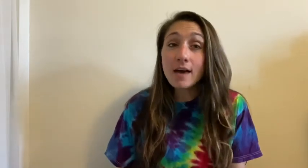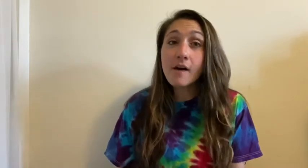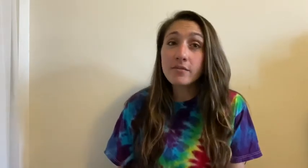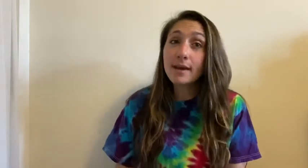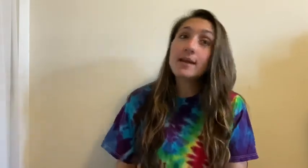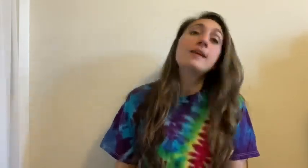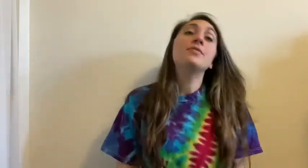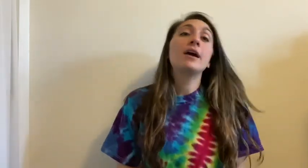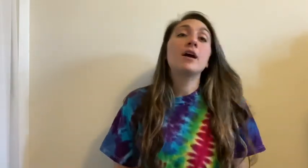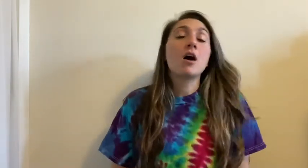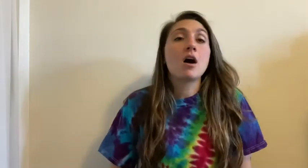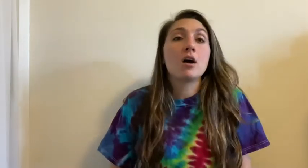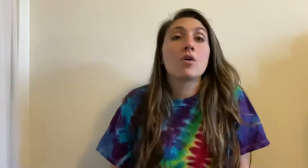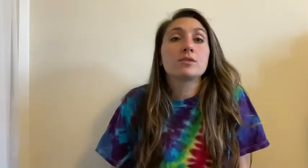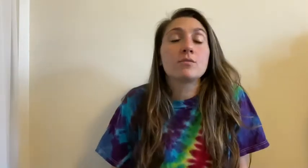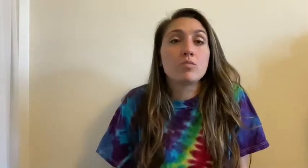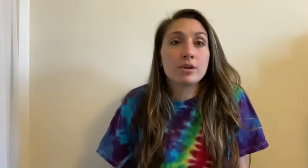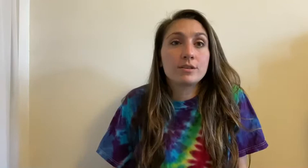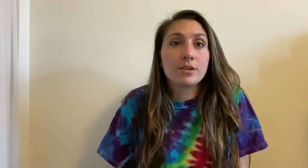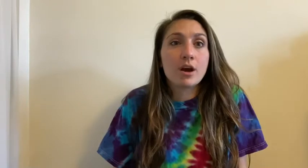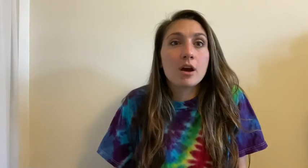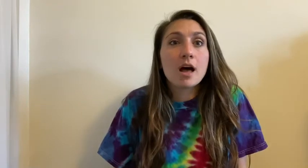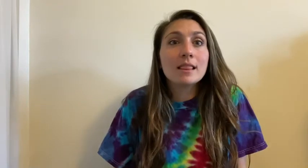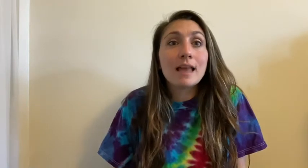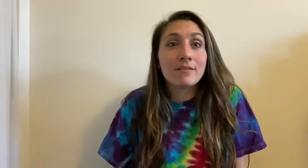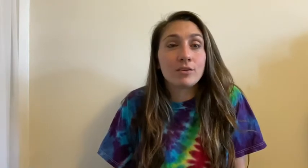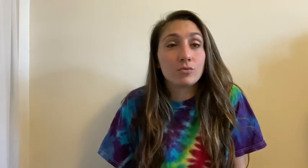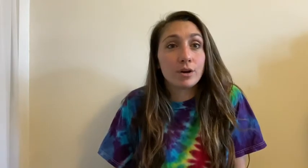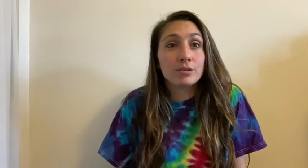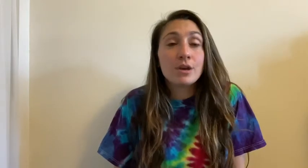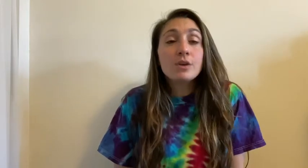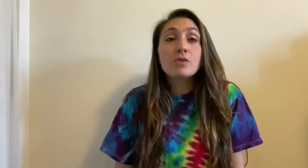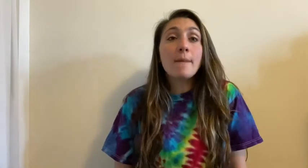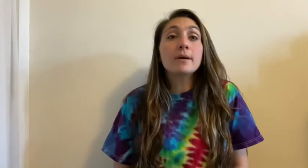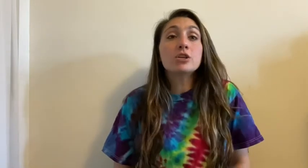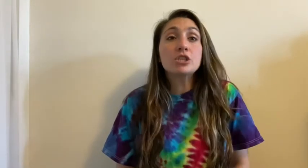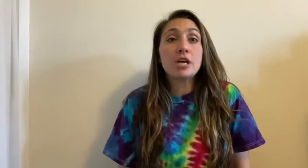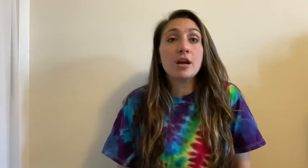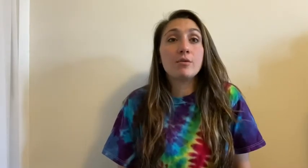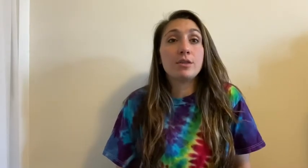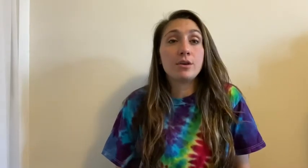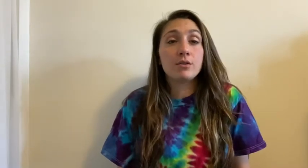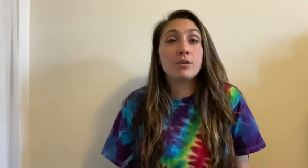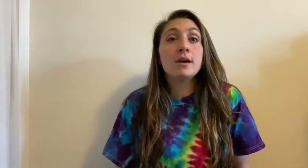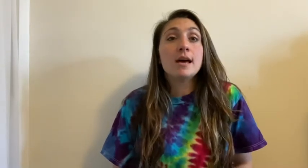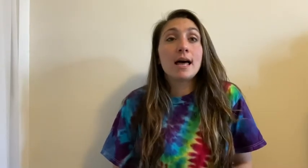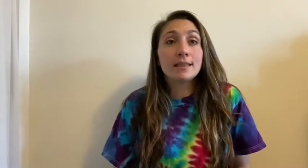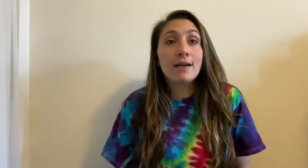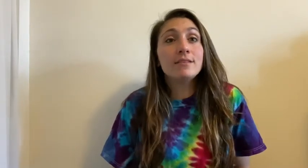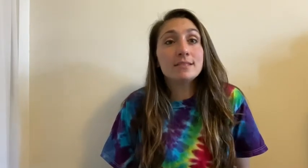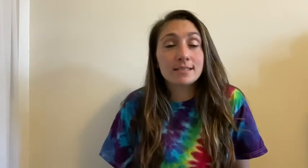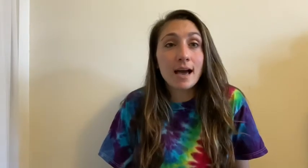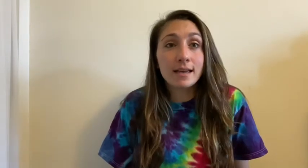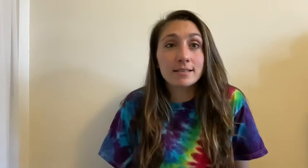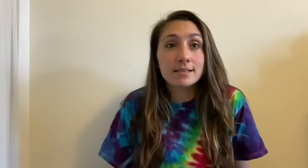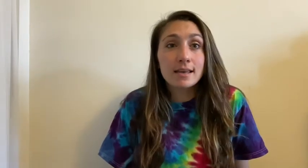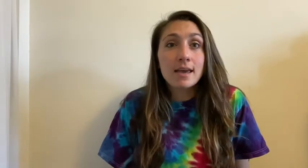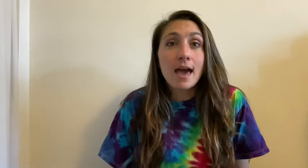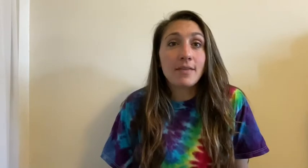alphabet there are some words. There are 11 words. So I'm gonna share with you 11 signs at the